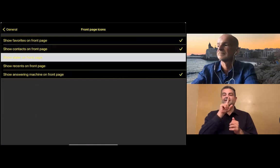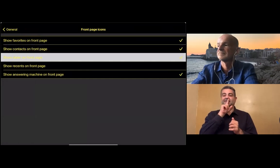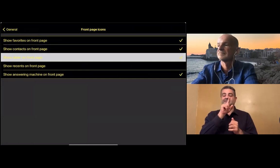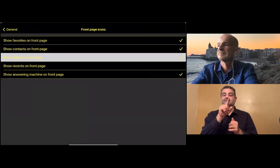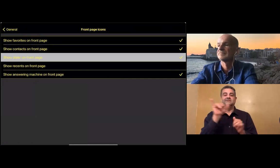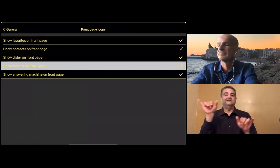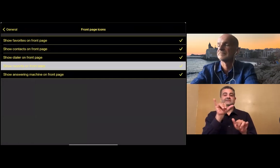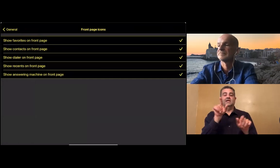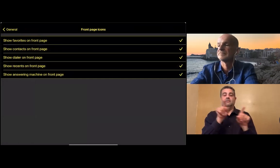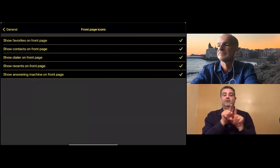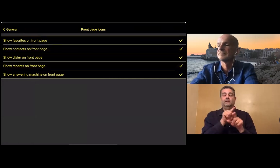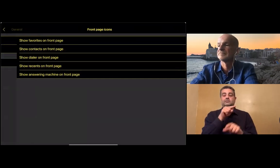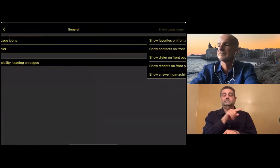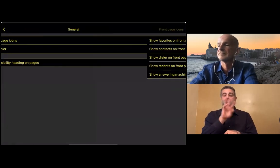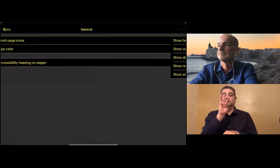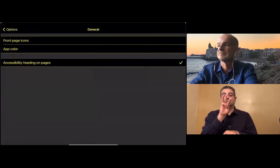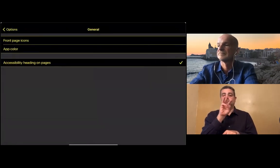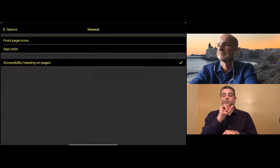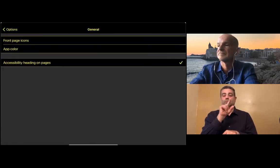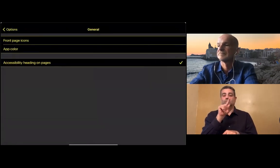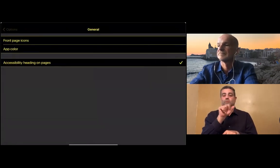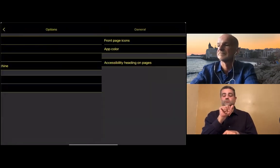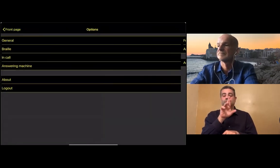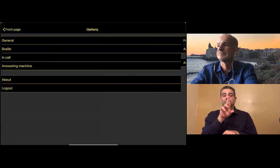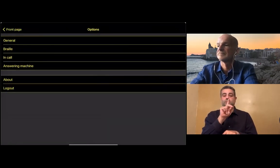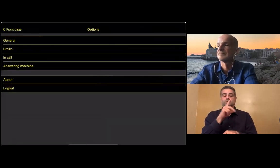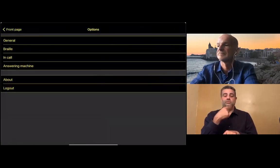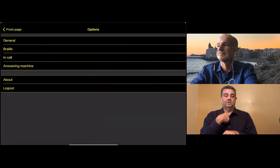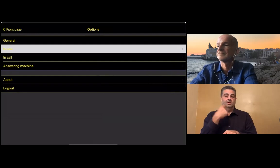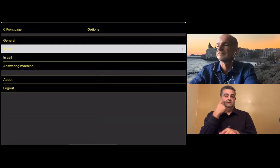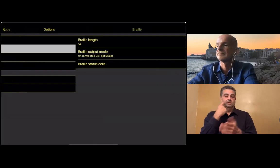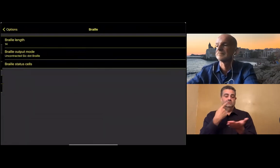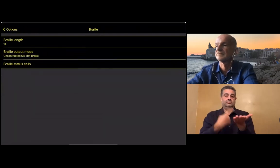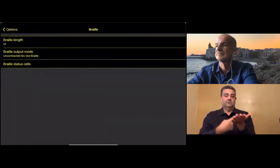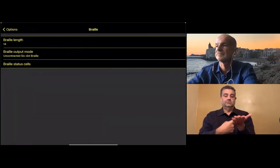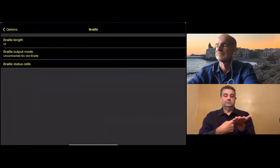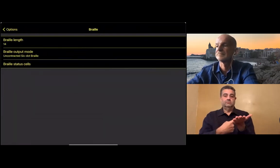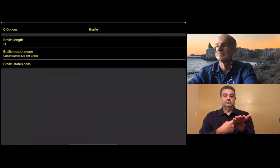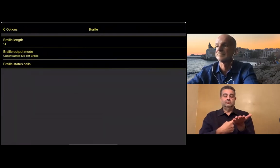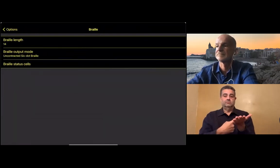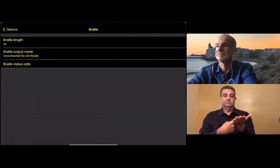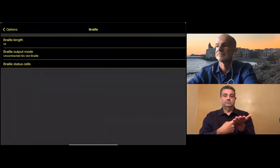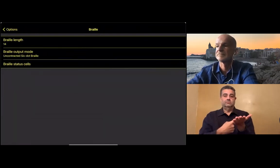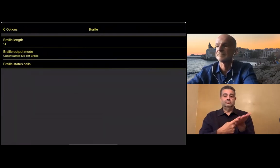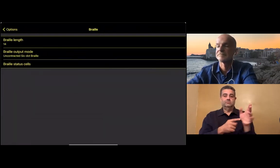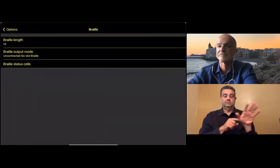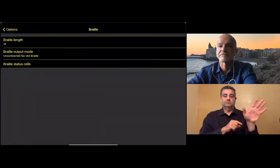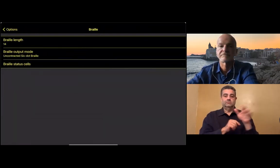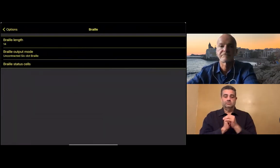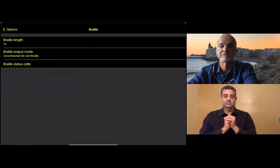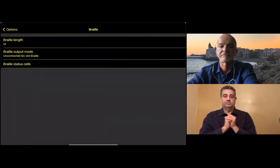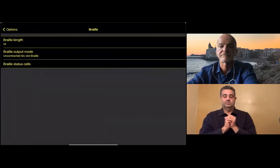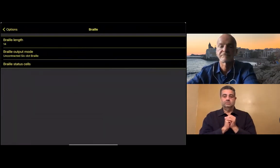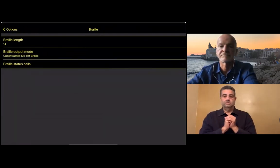allows you to do specific settings to figure with your braille reader. As I mentioned before, we do have an automatic wizard